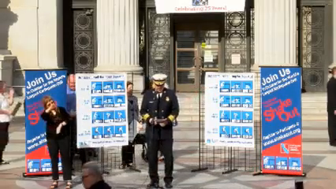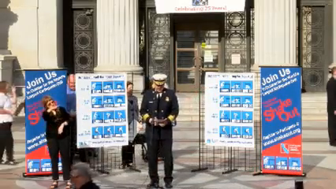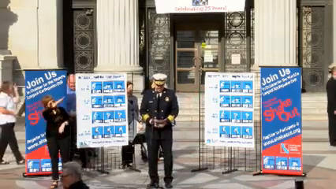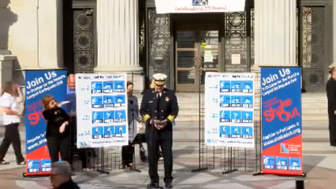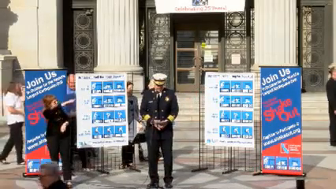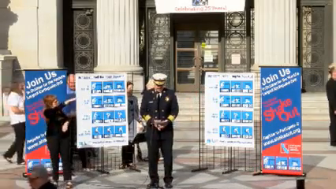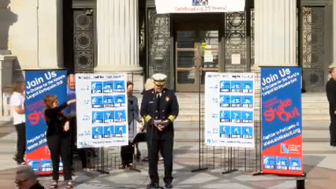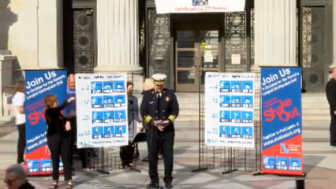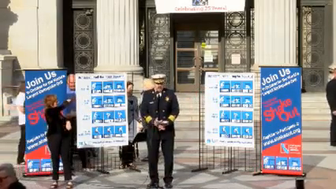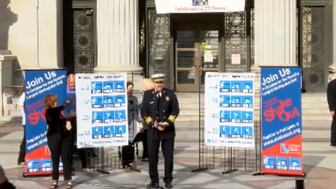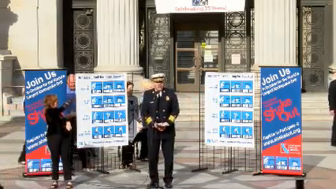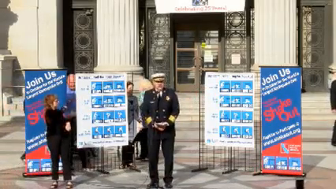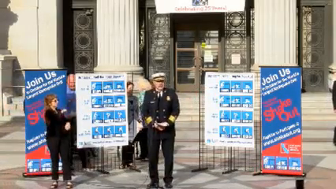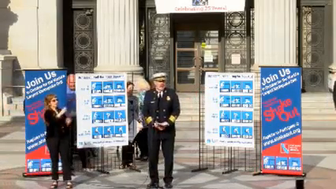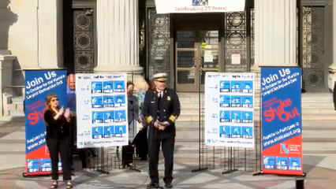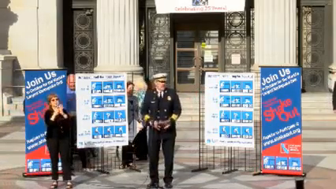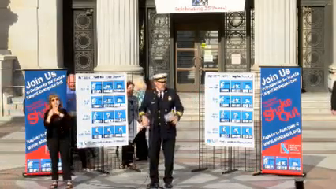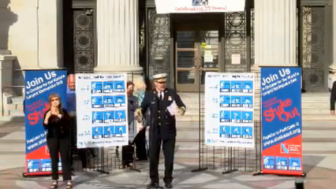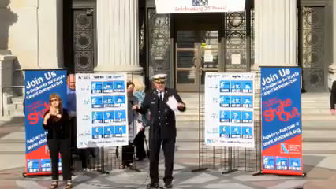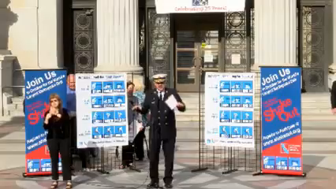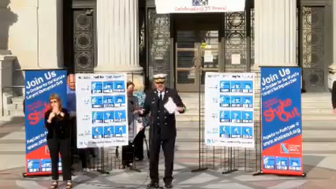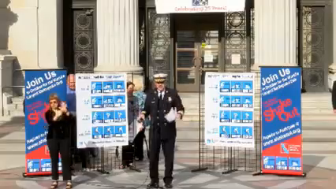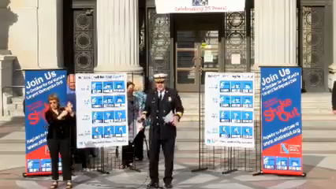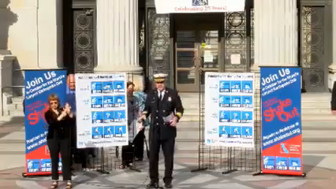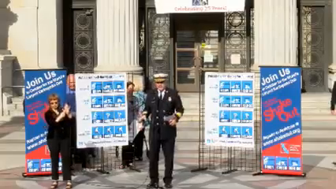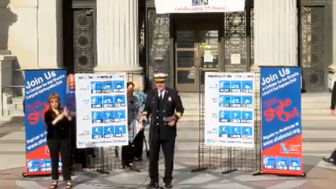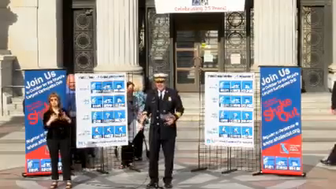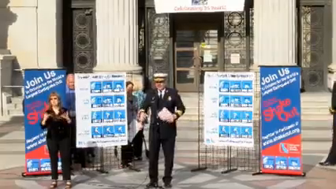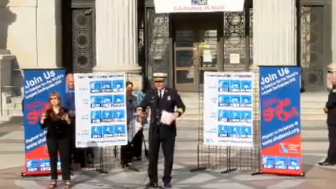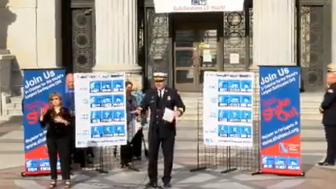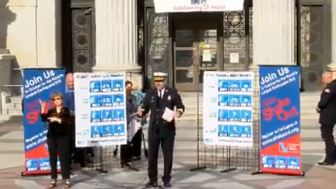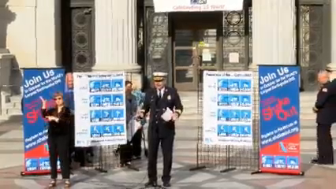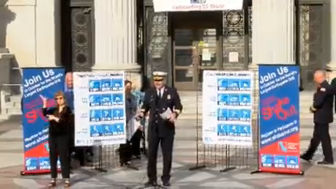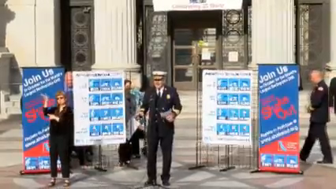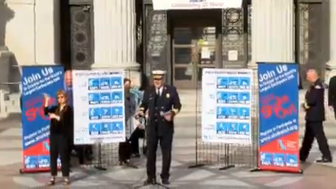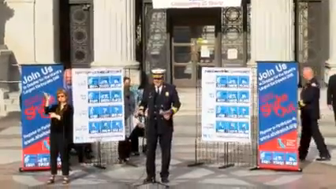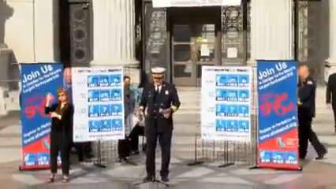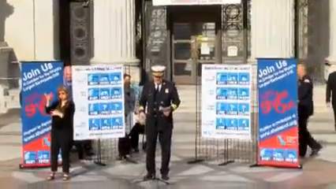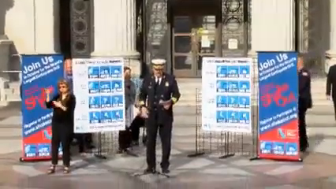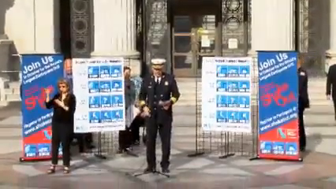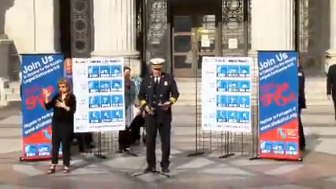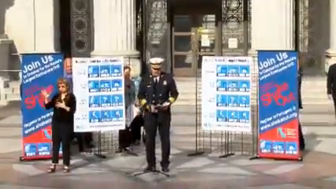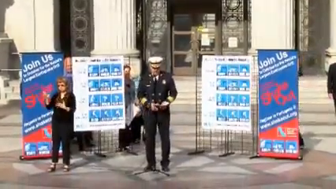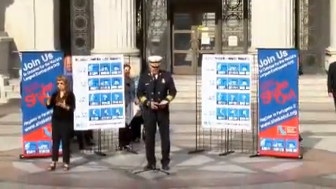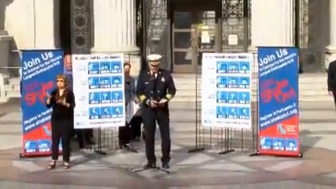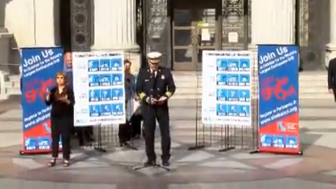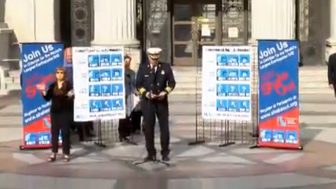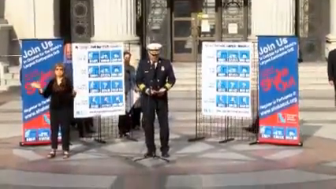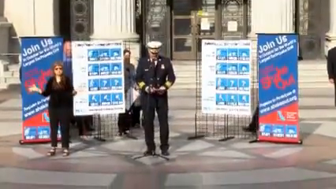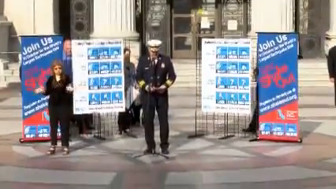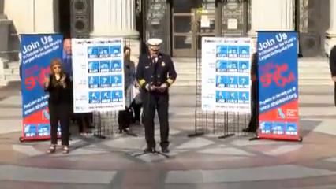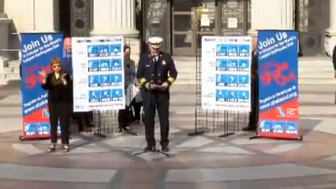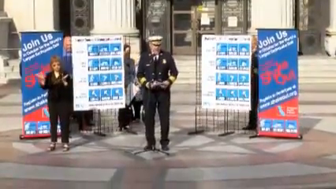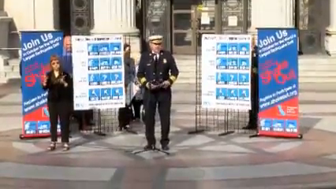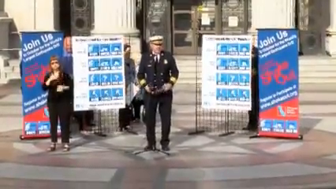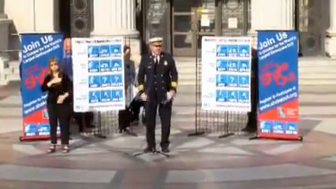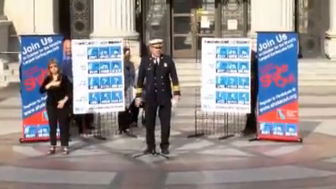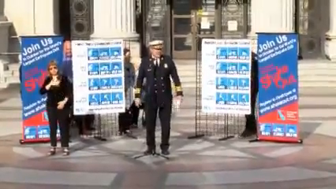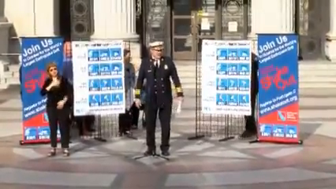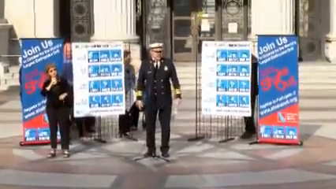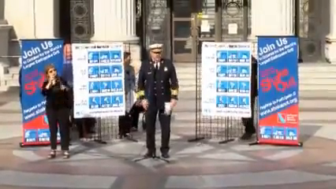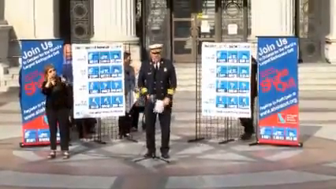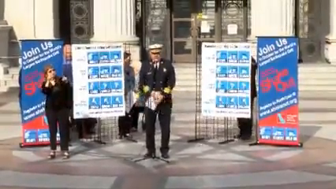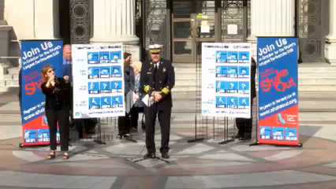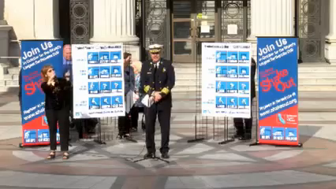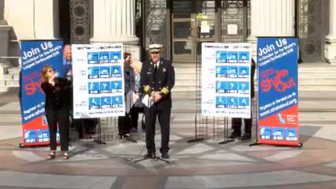around here and displays so after our presentation up here on the dais I would like to encourage everyone to take advantage of the